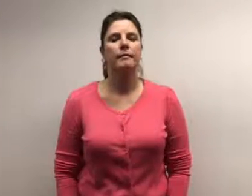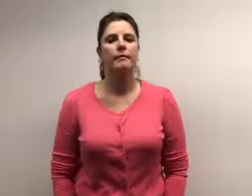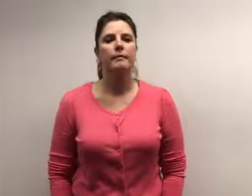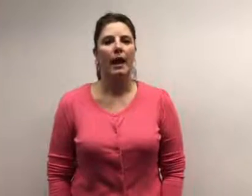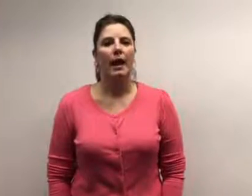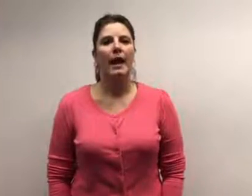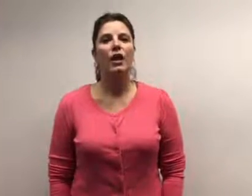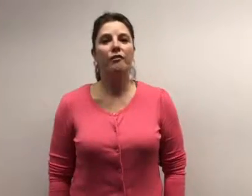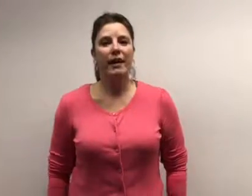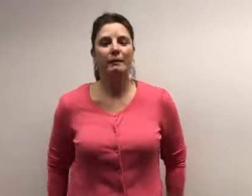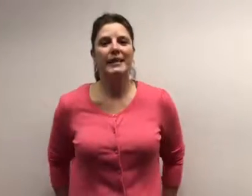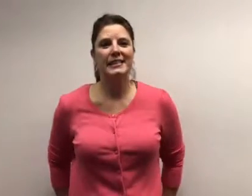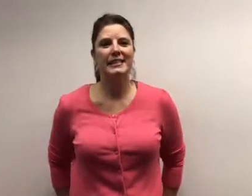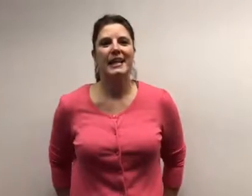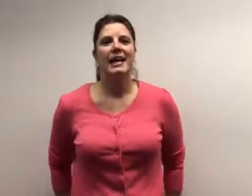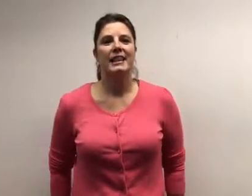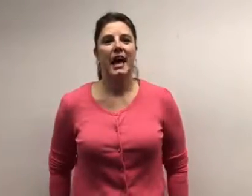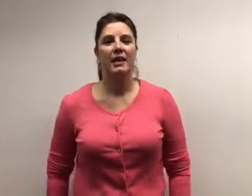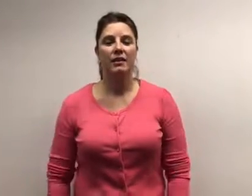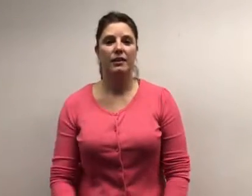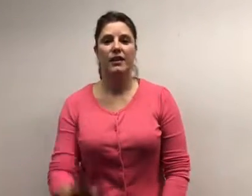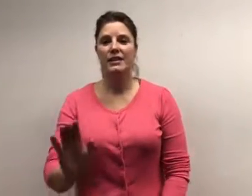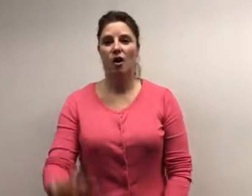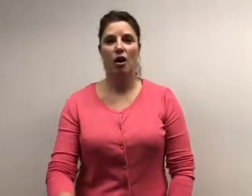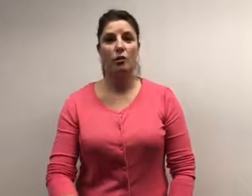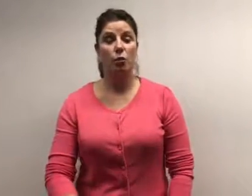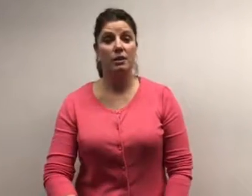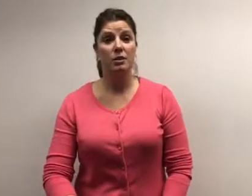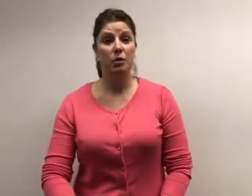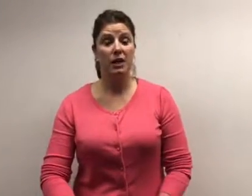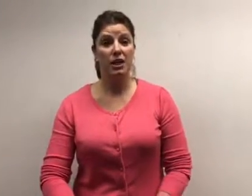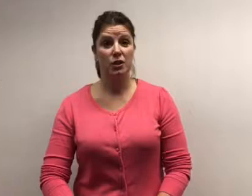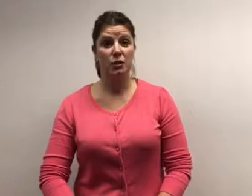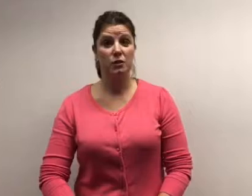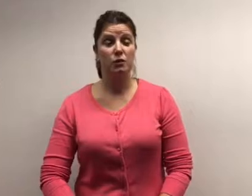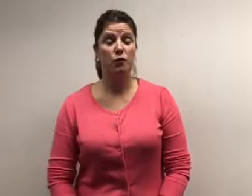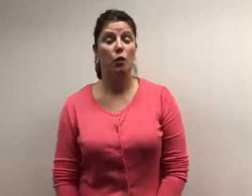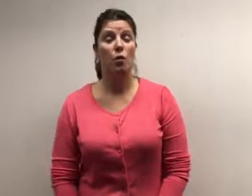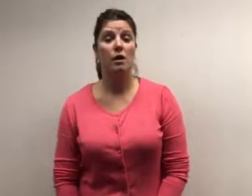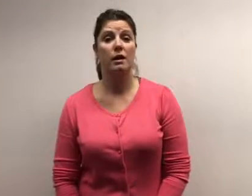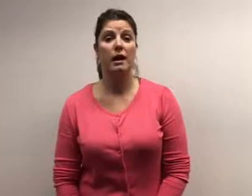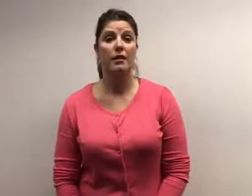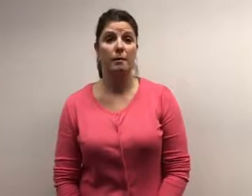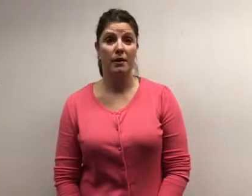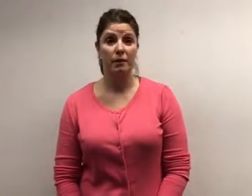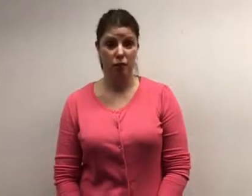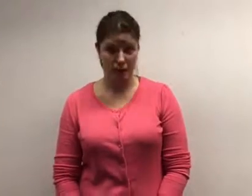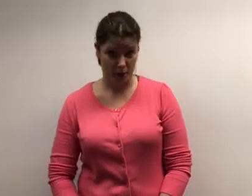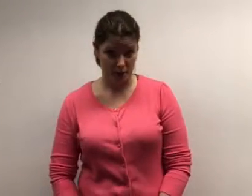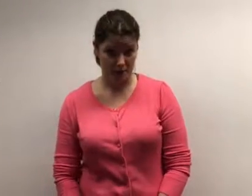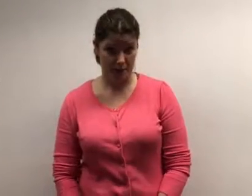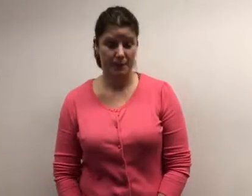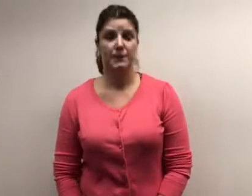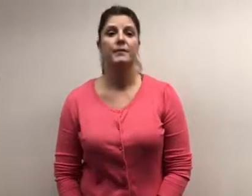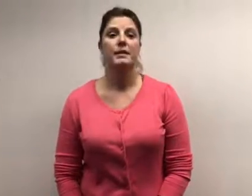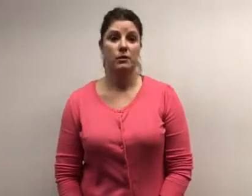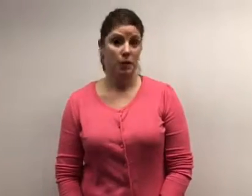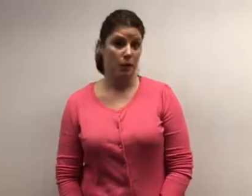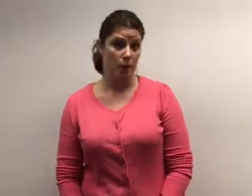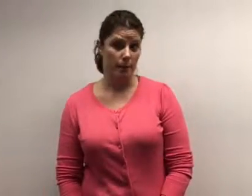Hello, families. These are the words that we're going to use for the month of November. So here we go.